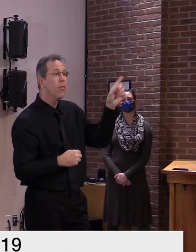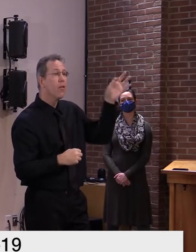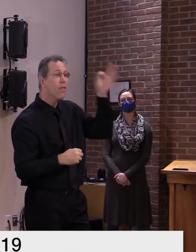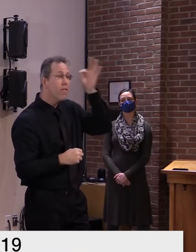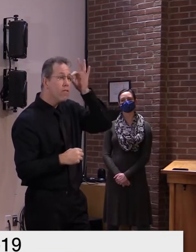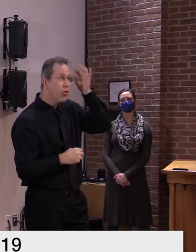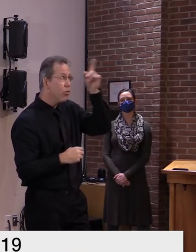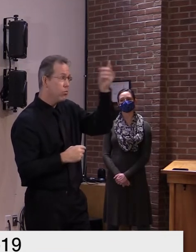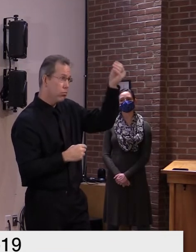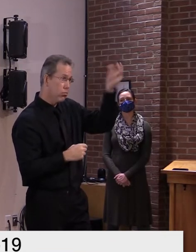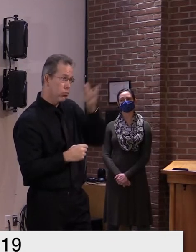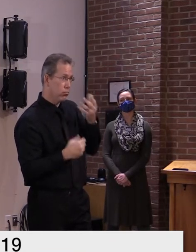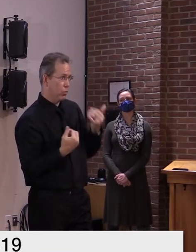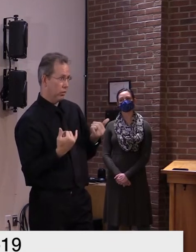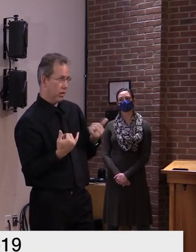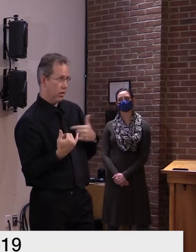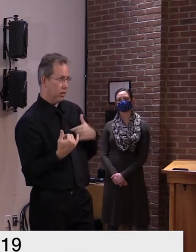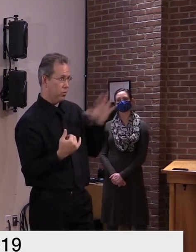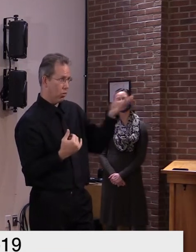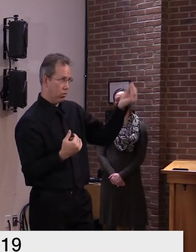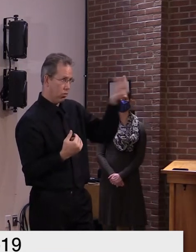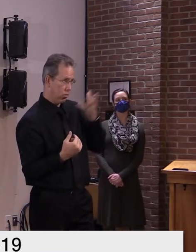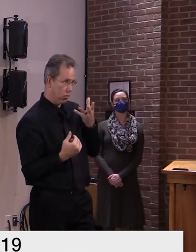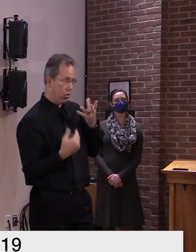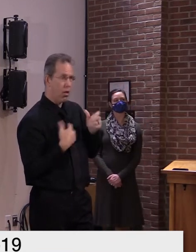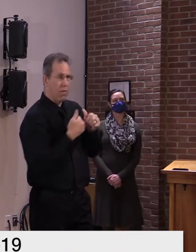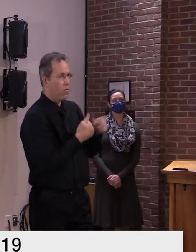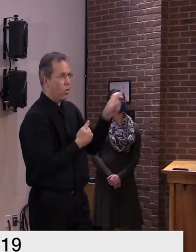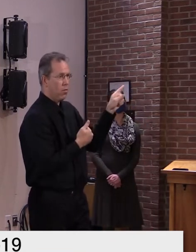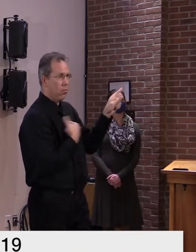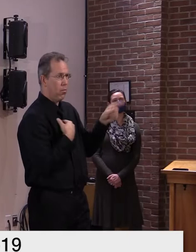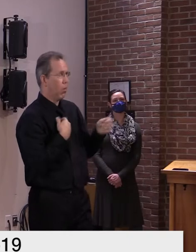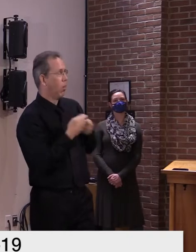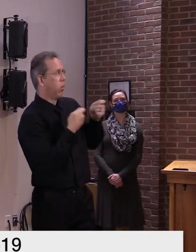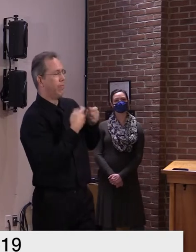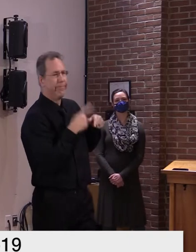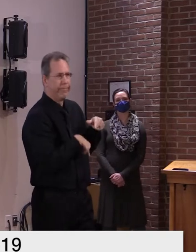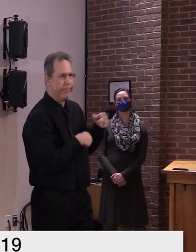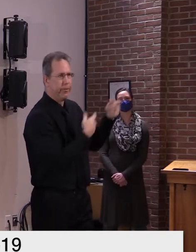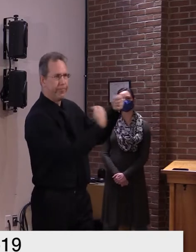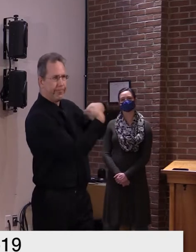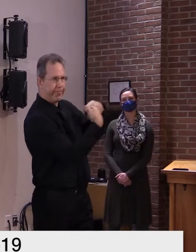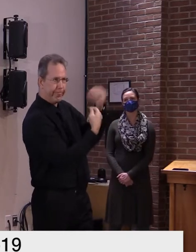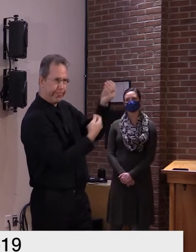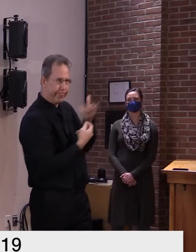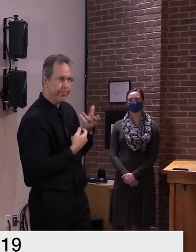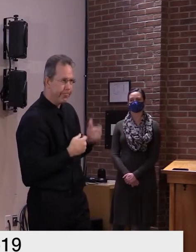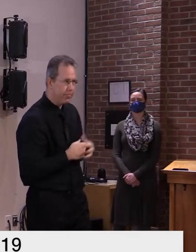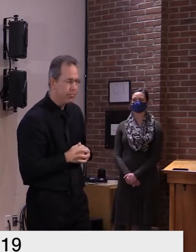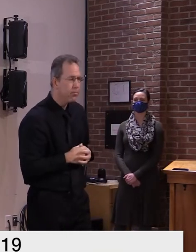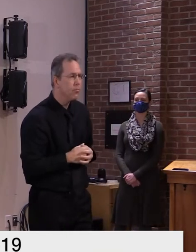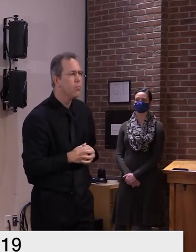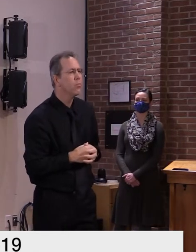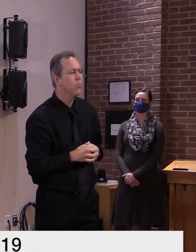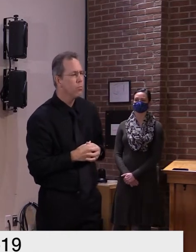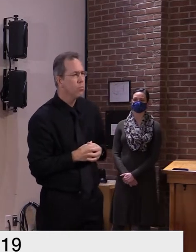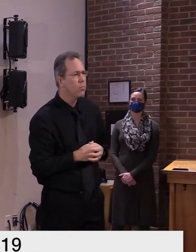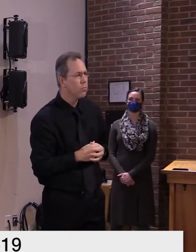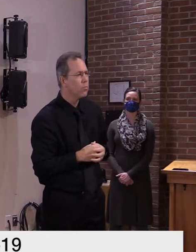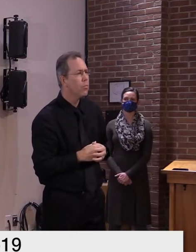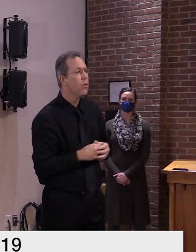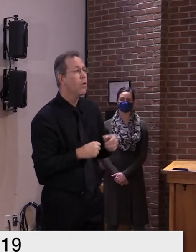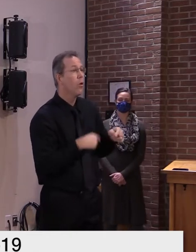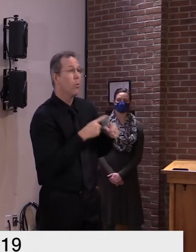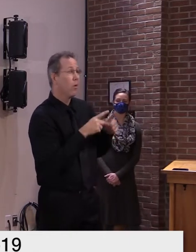don't want to be held to those dates okay um and then ability to deploy them from the depot to